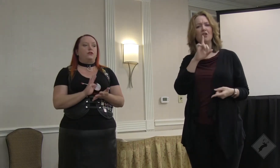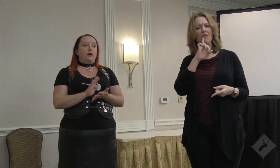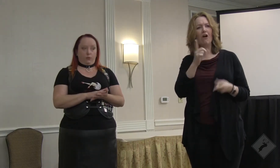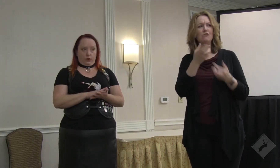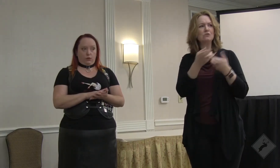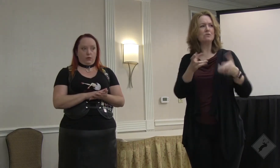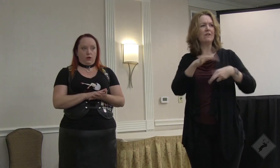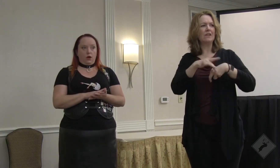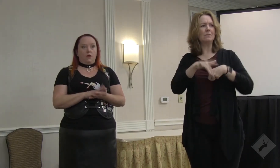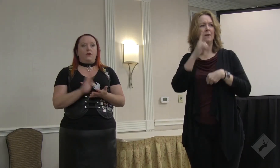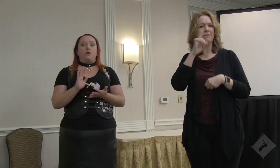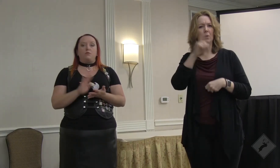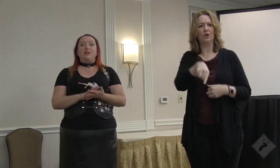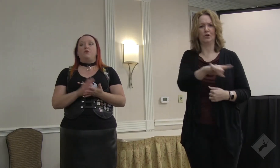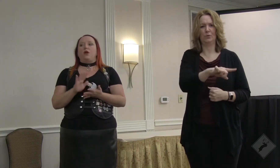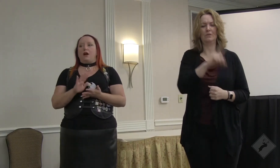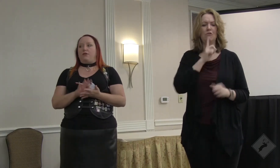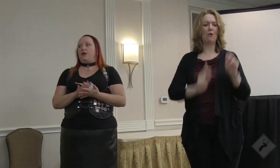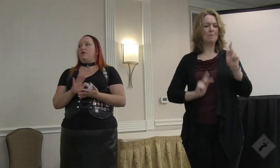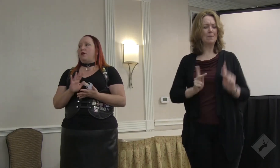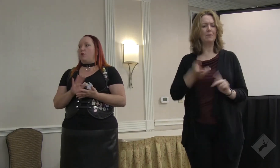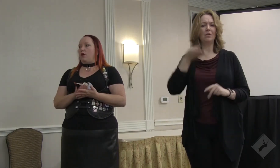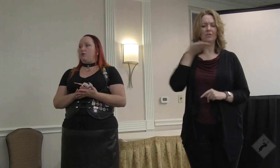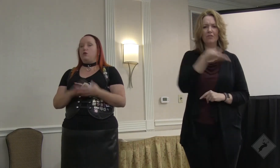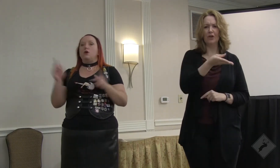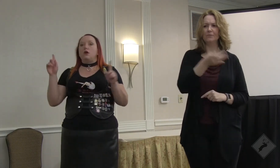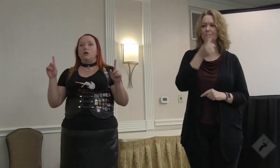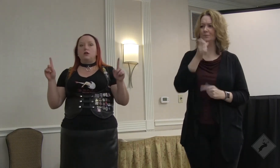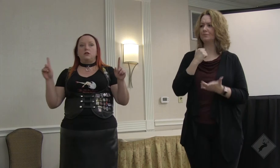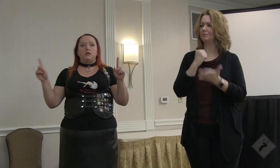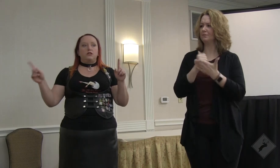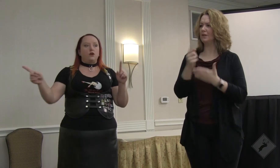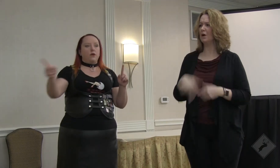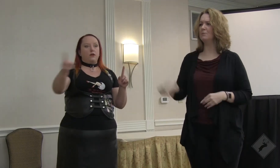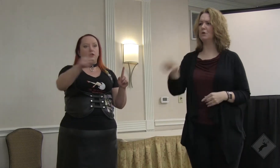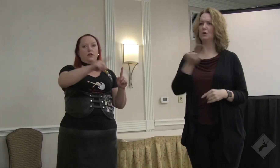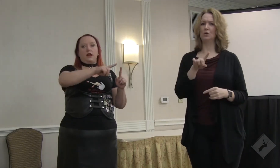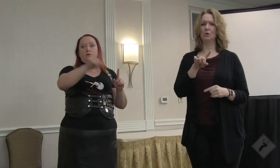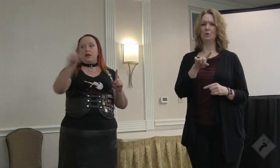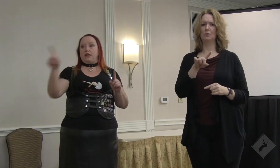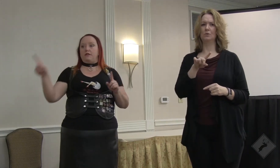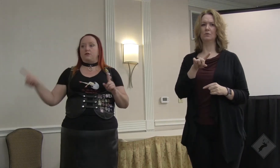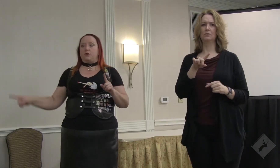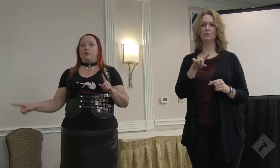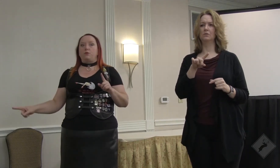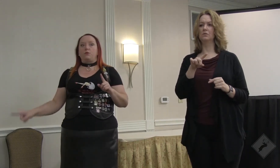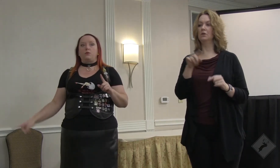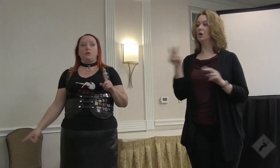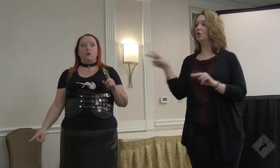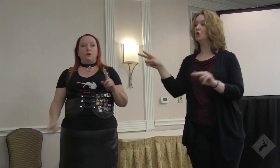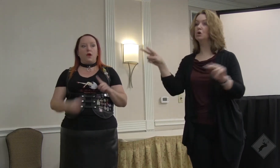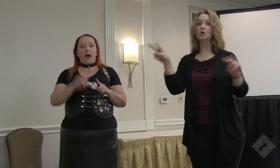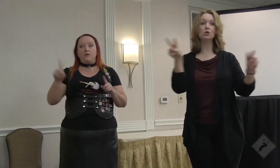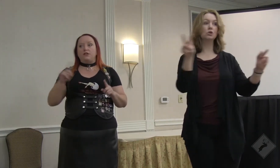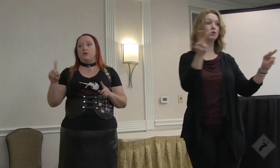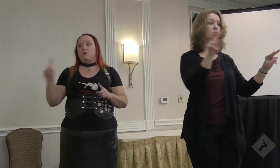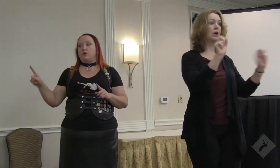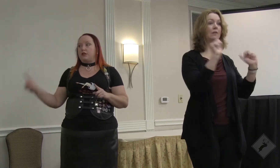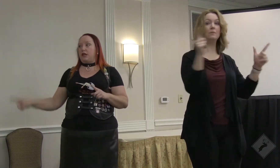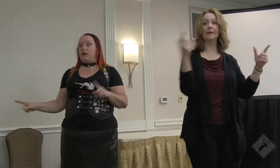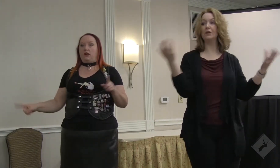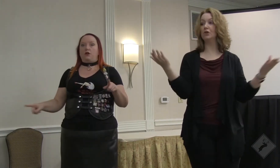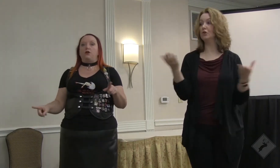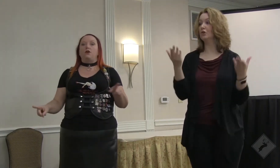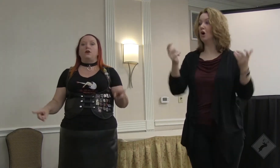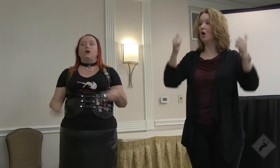out there to help you. There are people out there that will help you. Turn around and look at everybody in this room. Every single